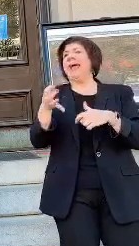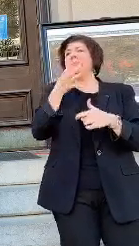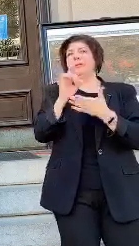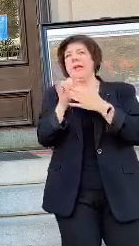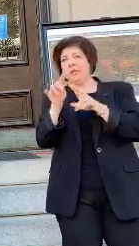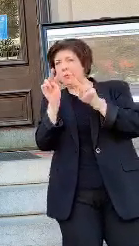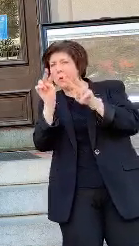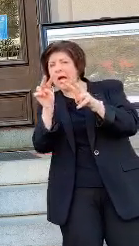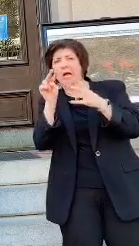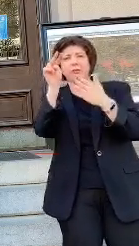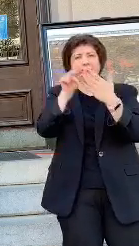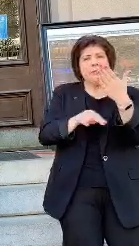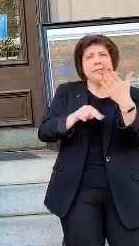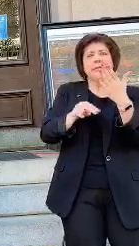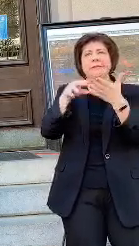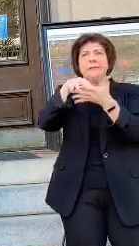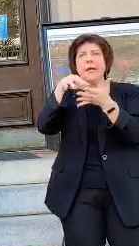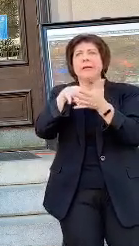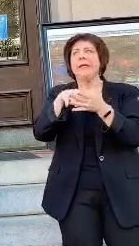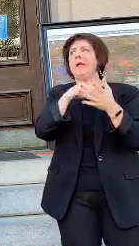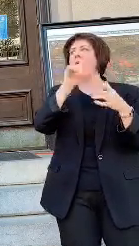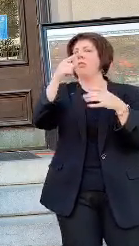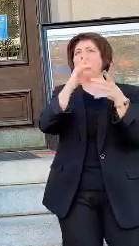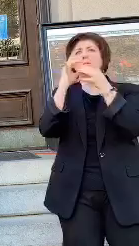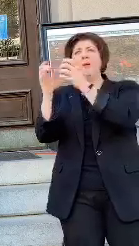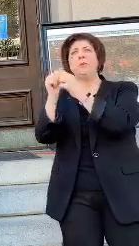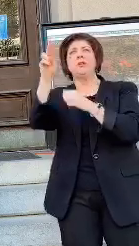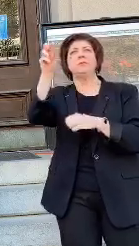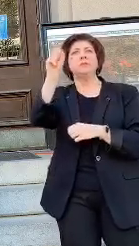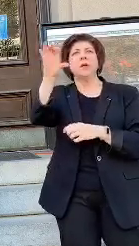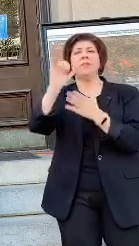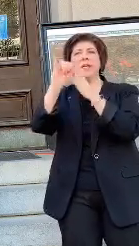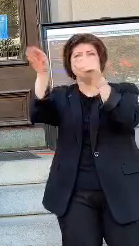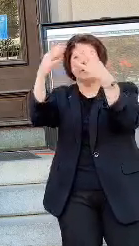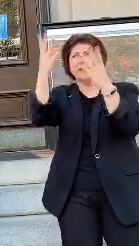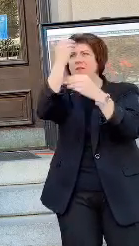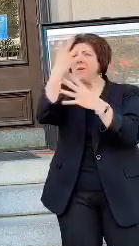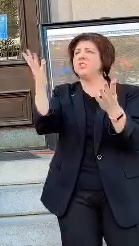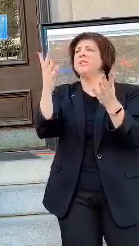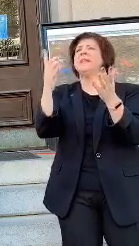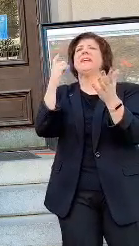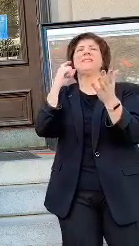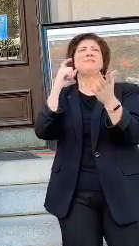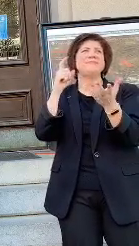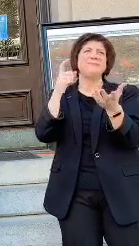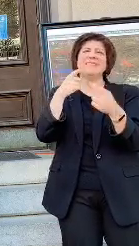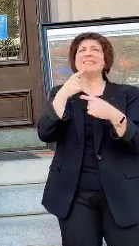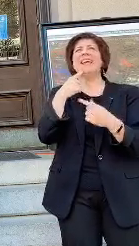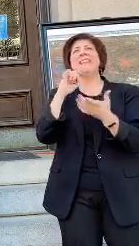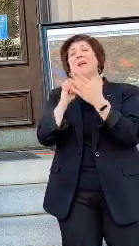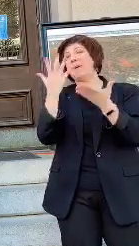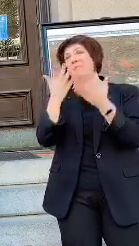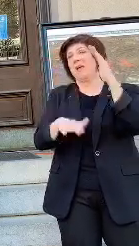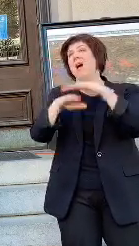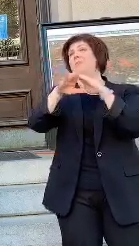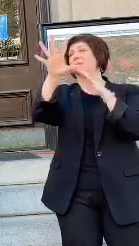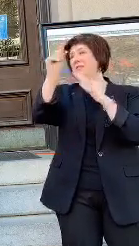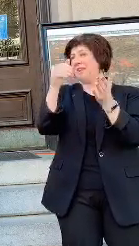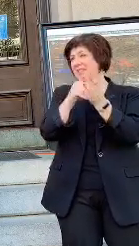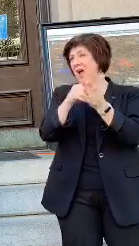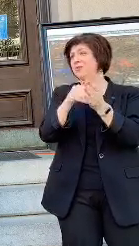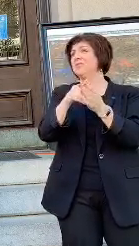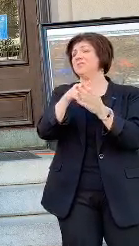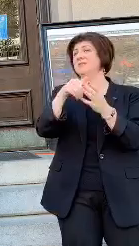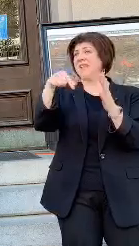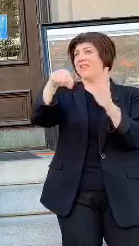those affiliated with the University of South Carolina that submitted some information, indicated that there may be up to 50,000 cases in the